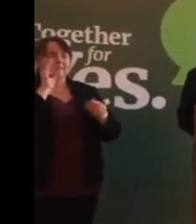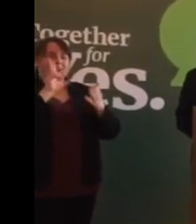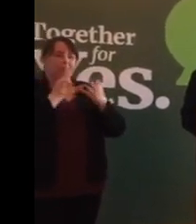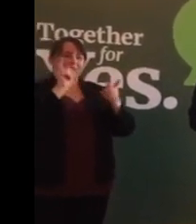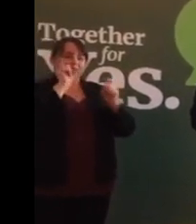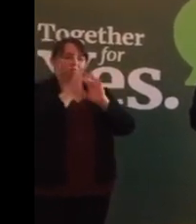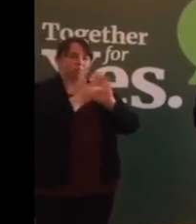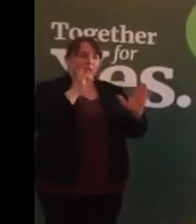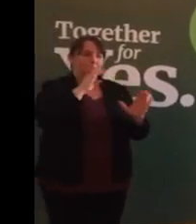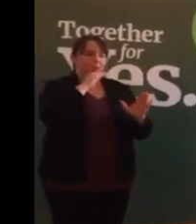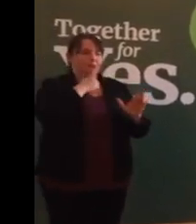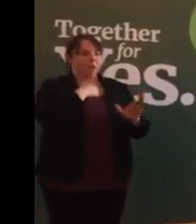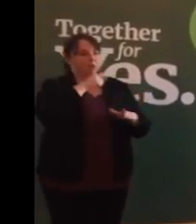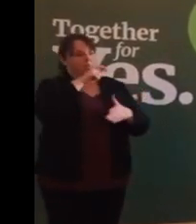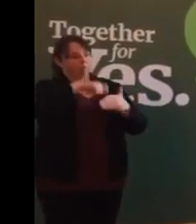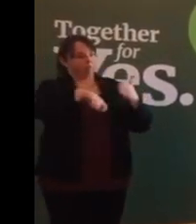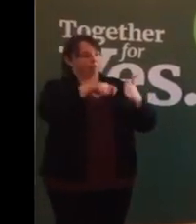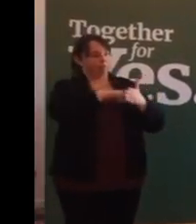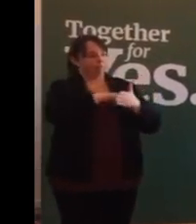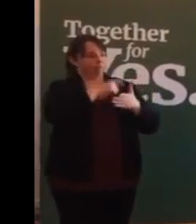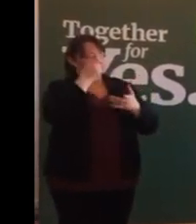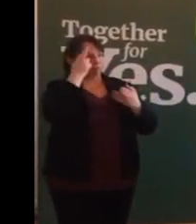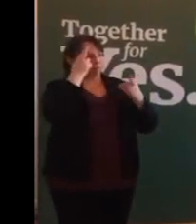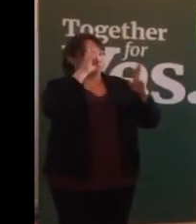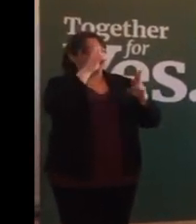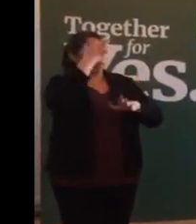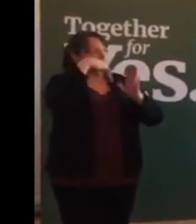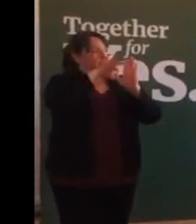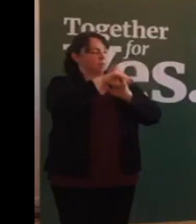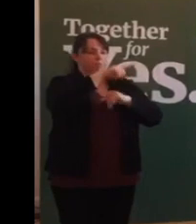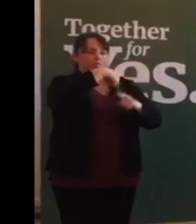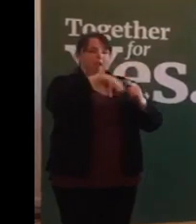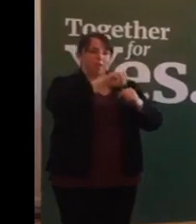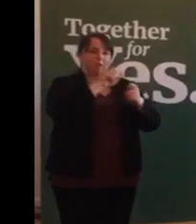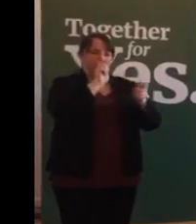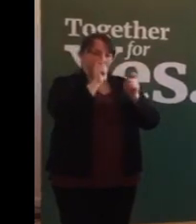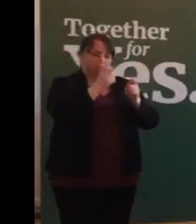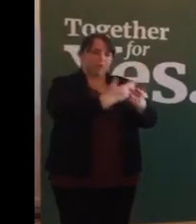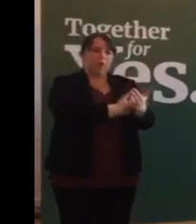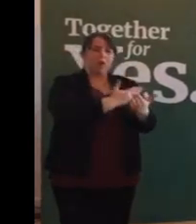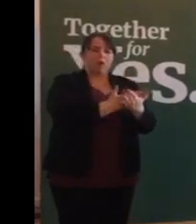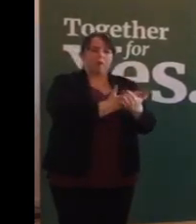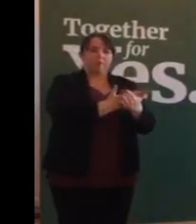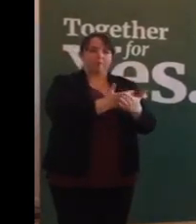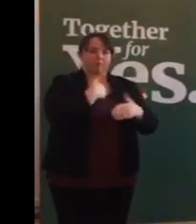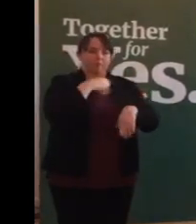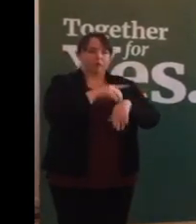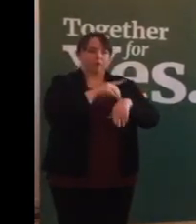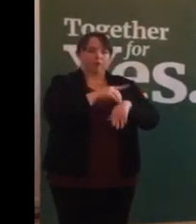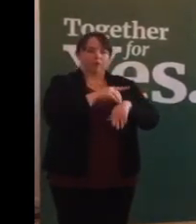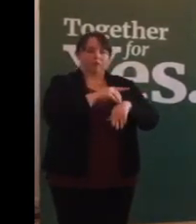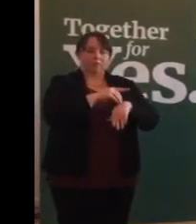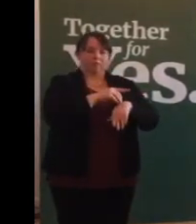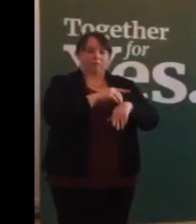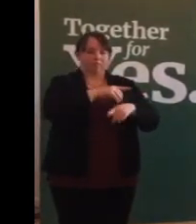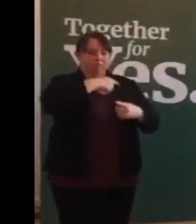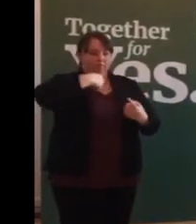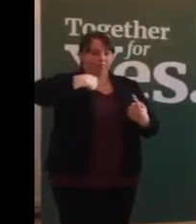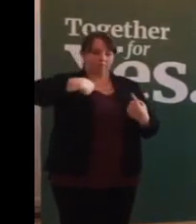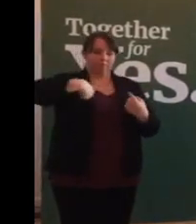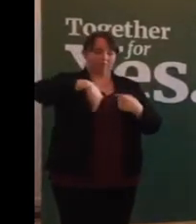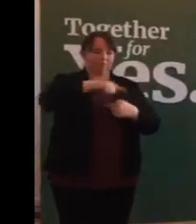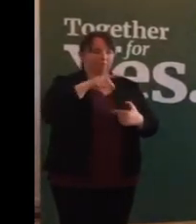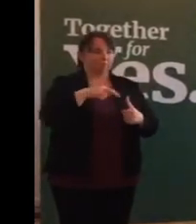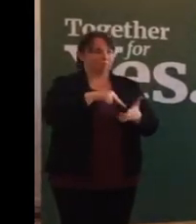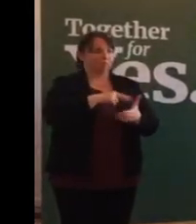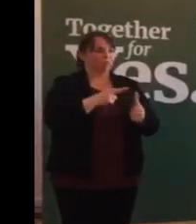of our elected representatives in the Eurotis to legislators. As doctors, we in the Institute of Obstetricians and Gynecologists stand